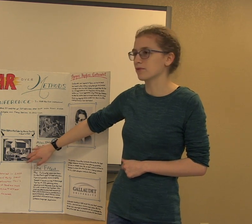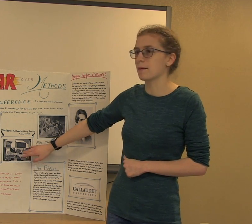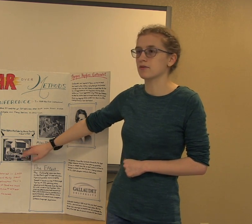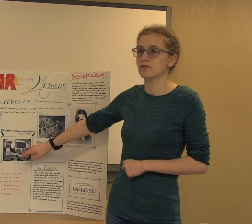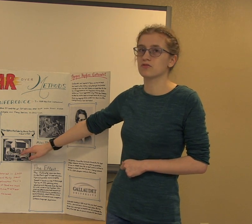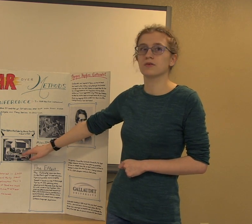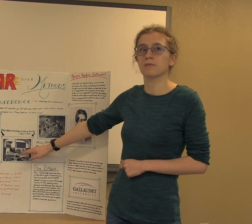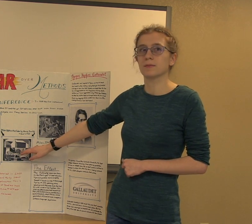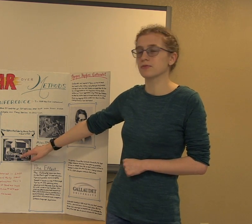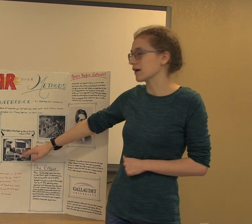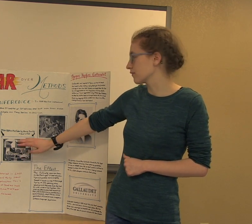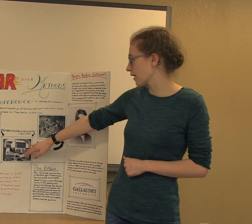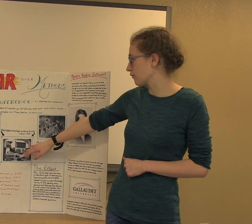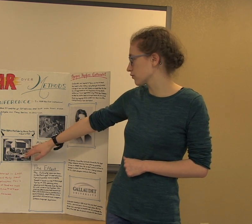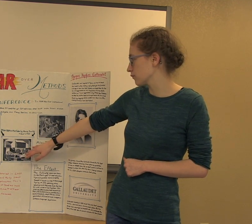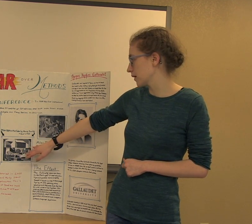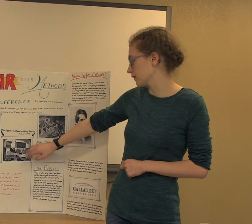was happening to deaf people's hands after this ban.